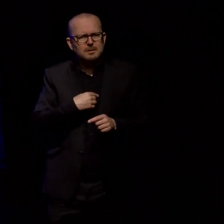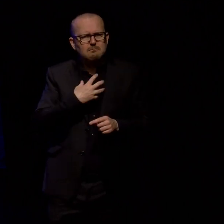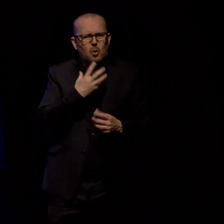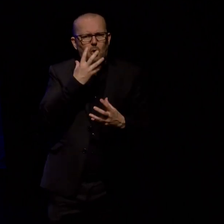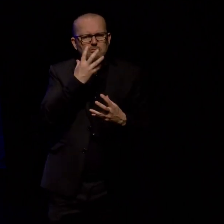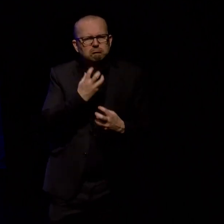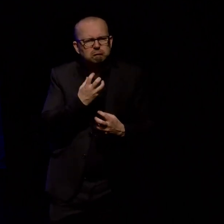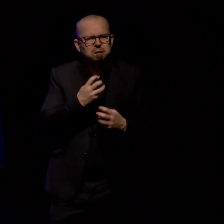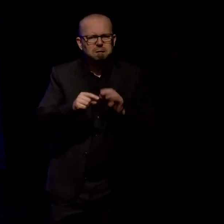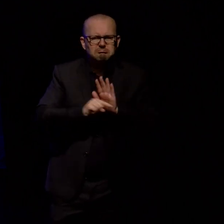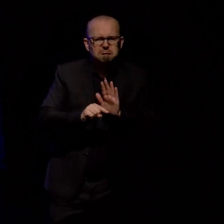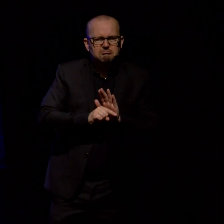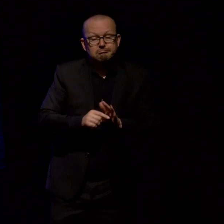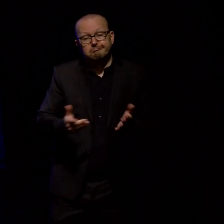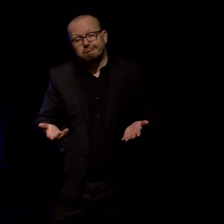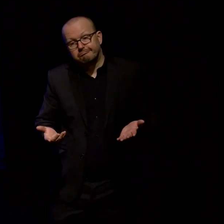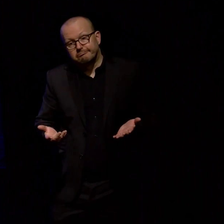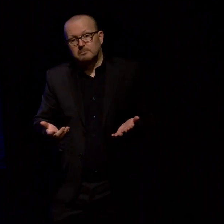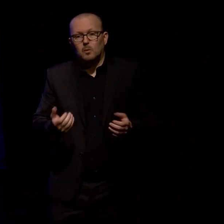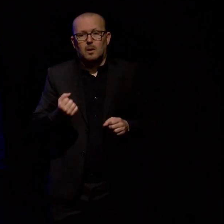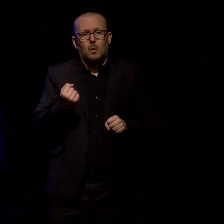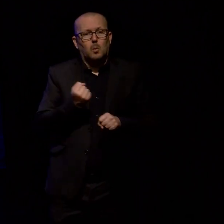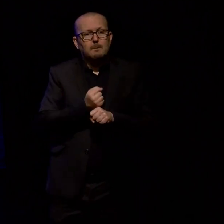We made the dots beautiful because children are beautiful.